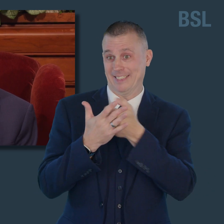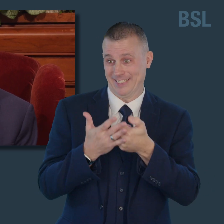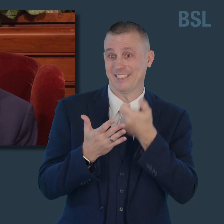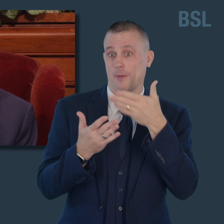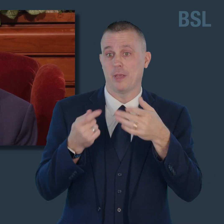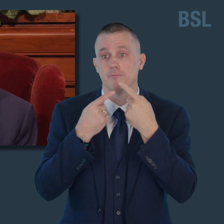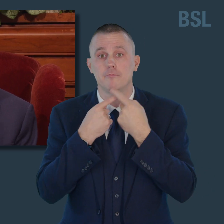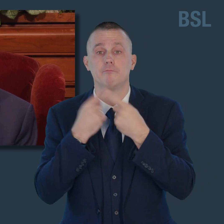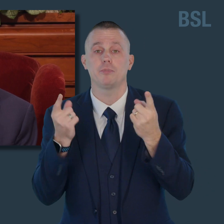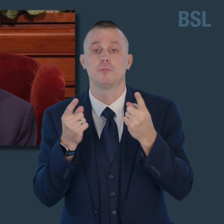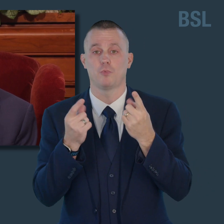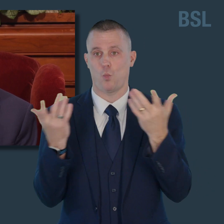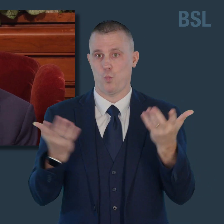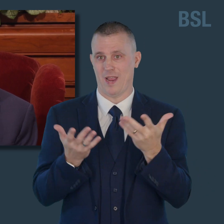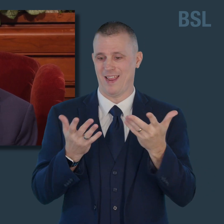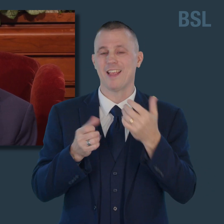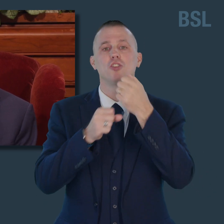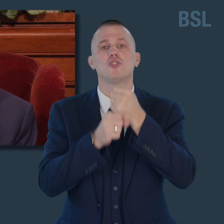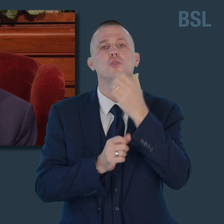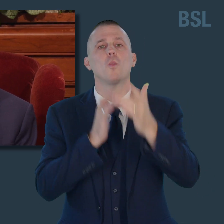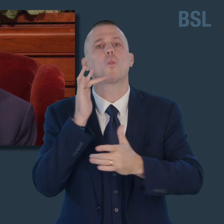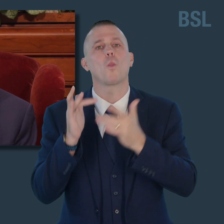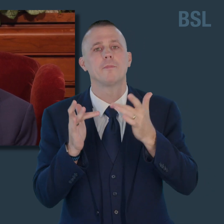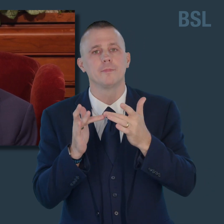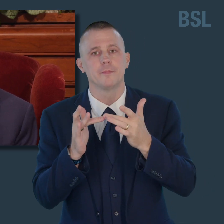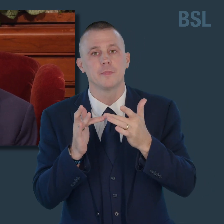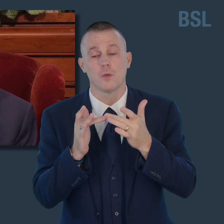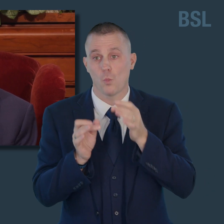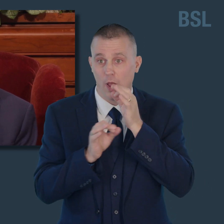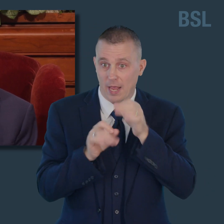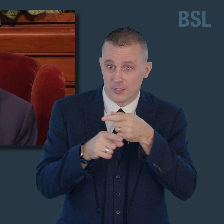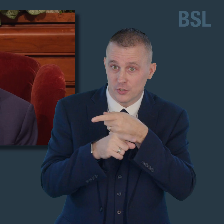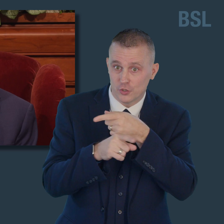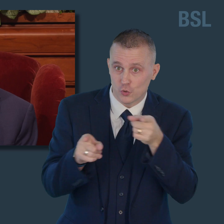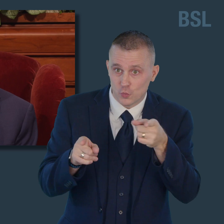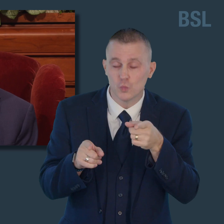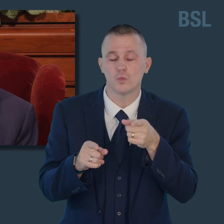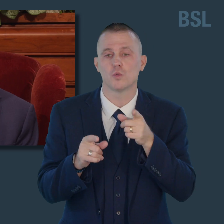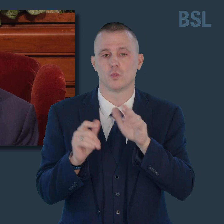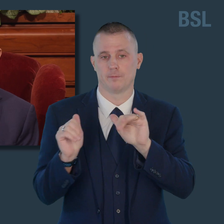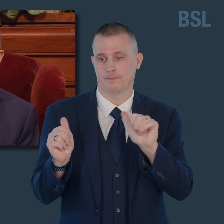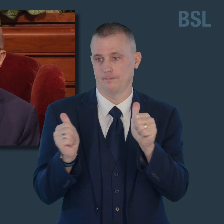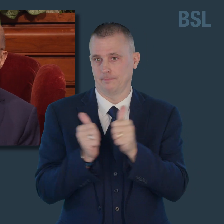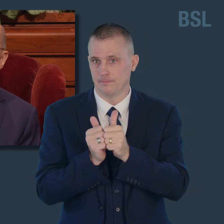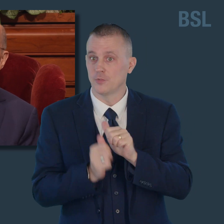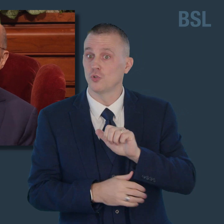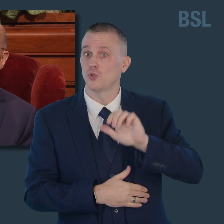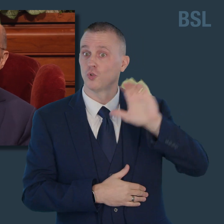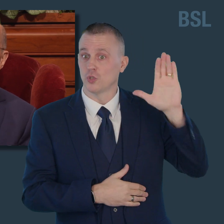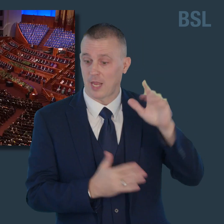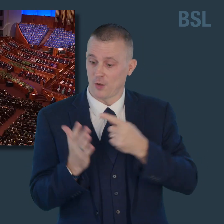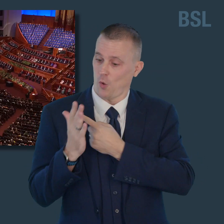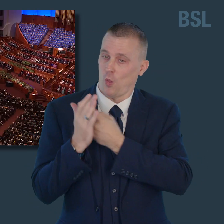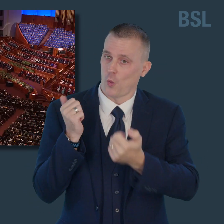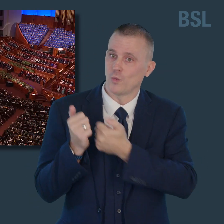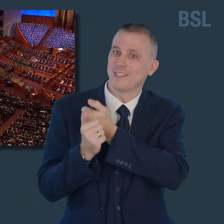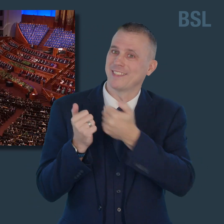you to sustain these brethren in their new assignments. Those in favor, please manifest it.